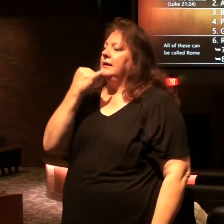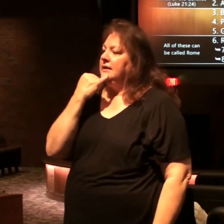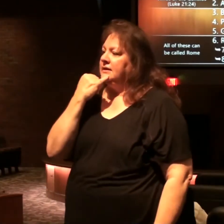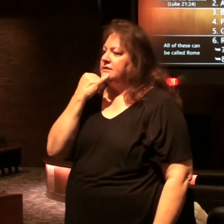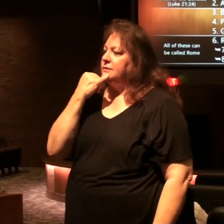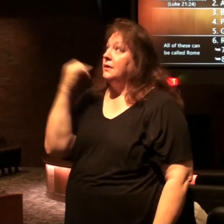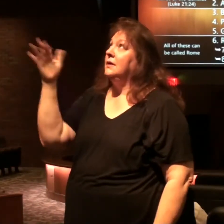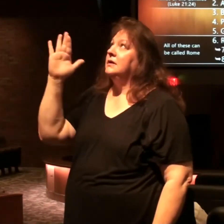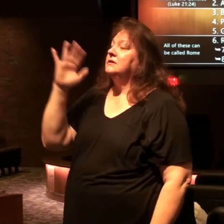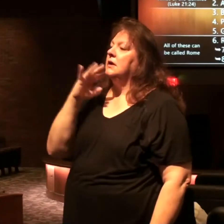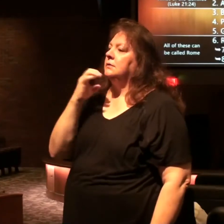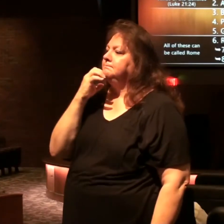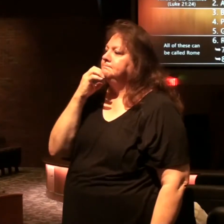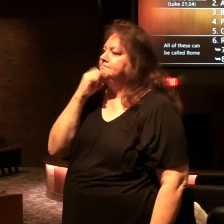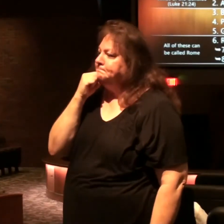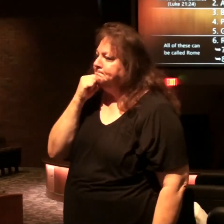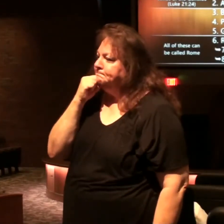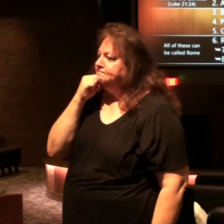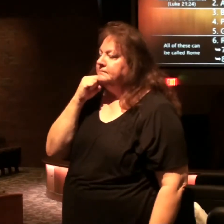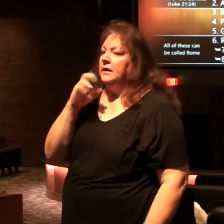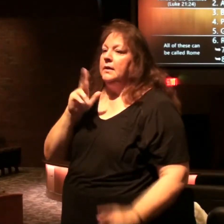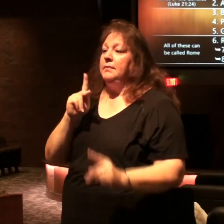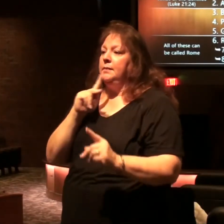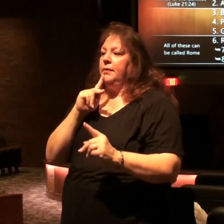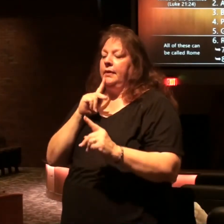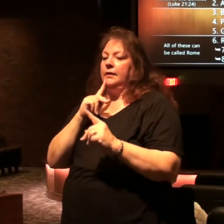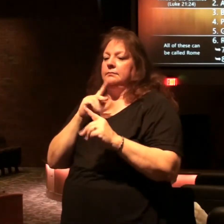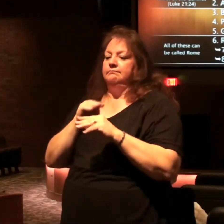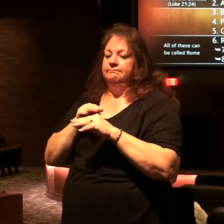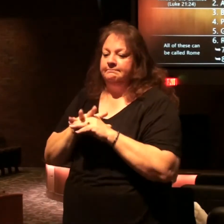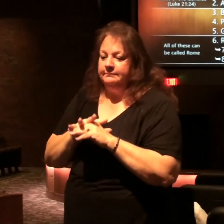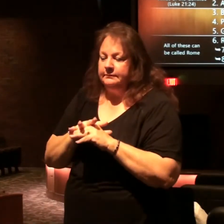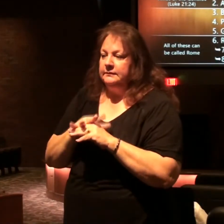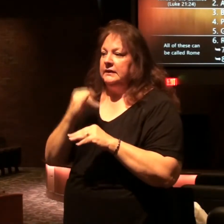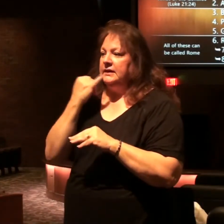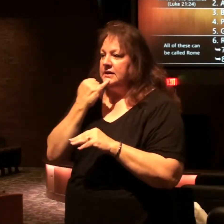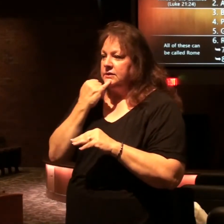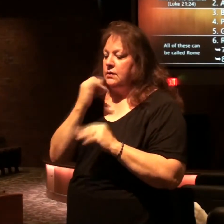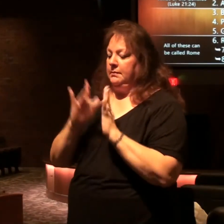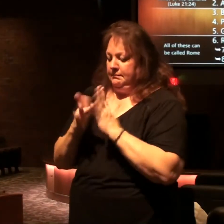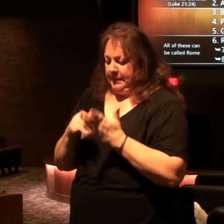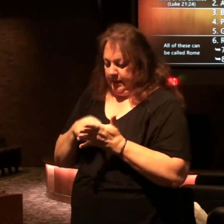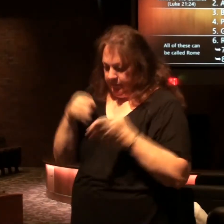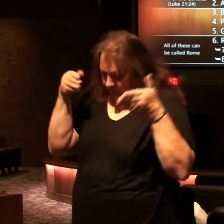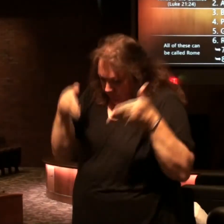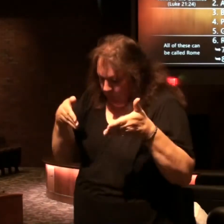the pupil of God's eye and the nations that intersect with Israel are the ones the Bible talks about